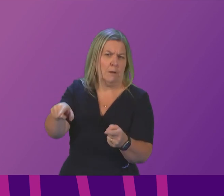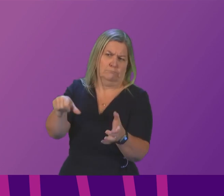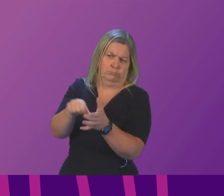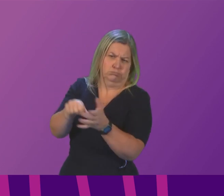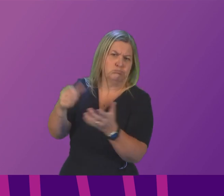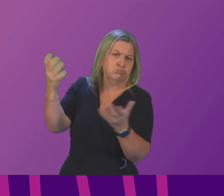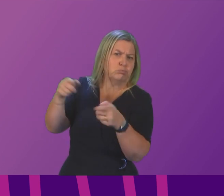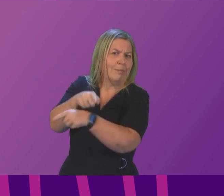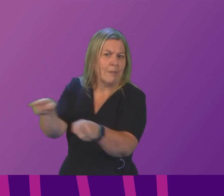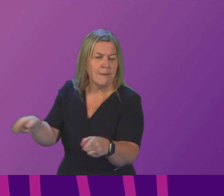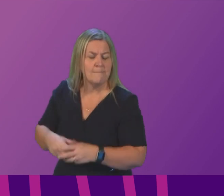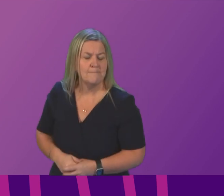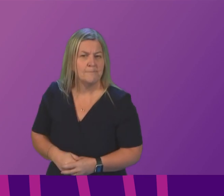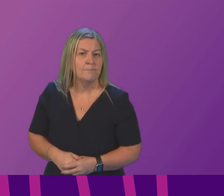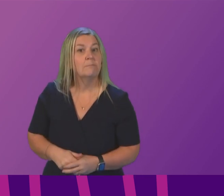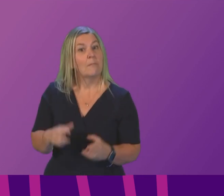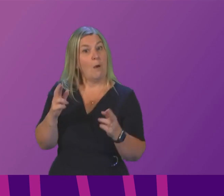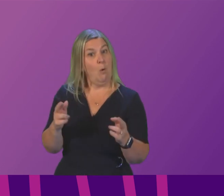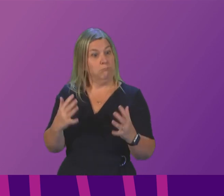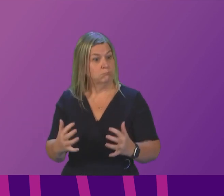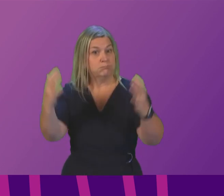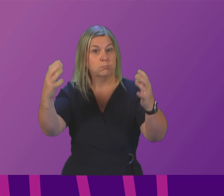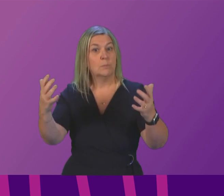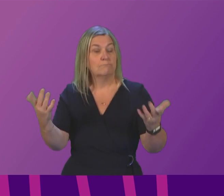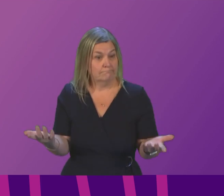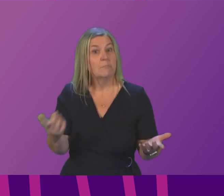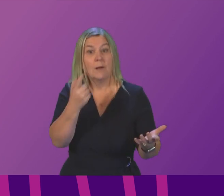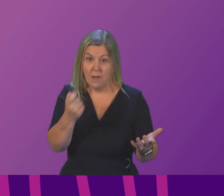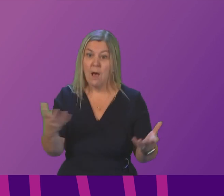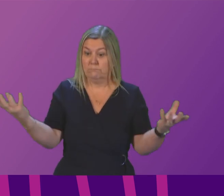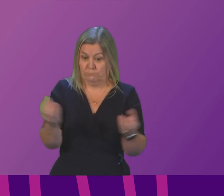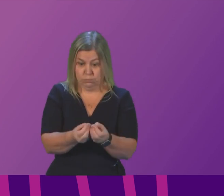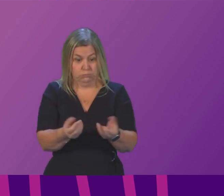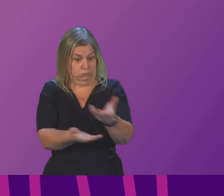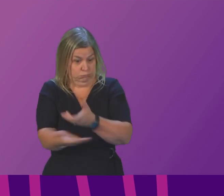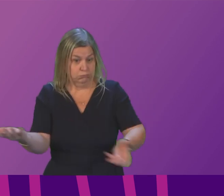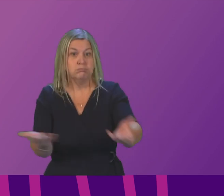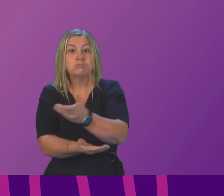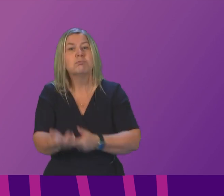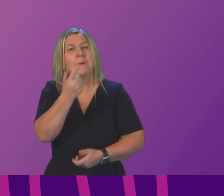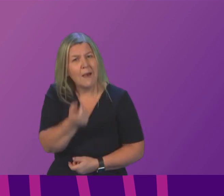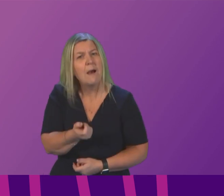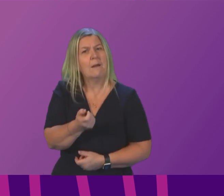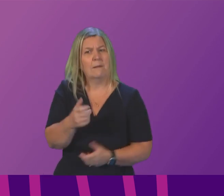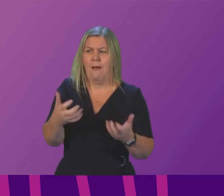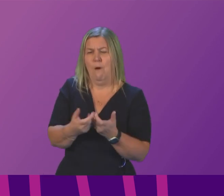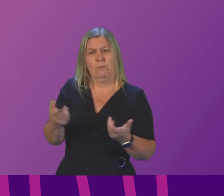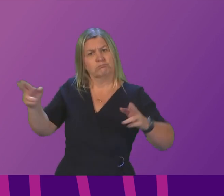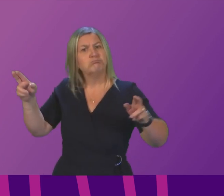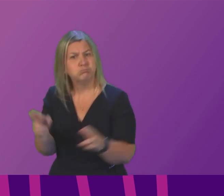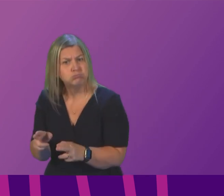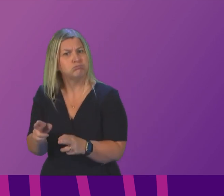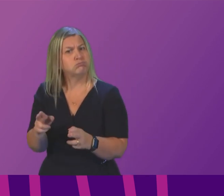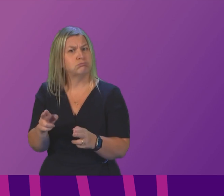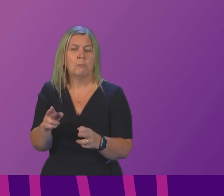play there. So I would hope that across this chamber, we could come together to welcome the ways in which we are seeking to change